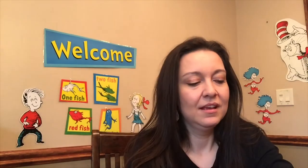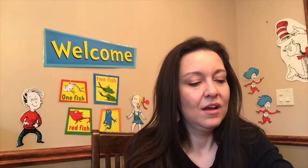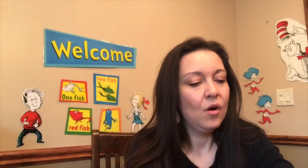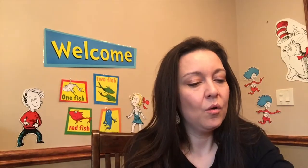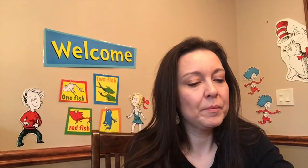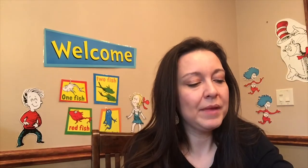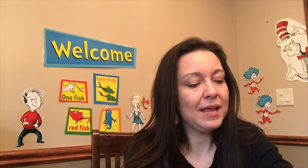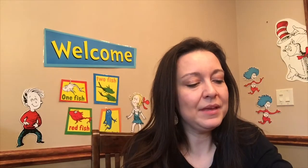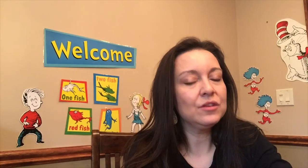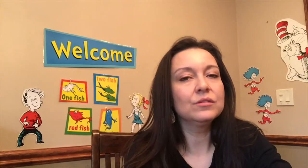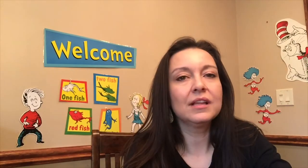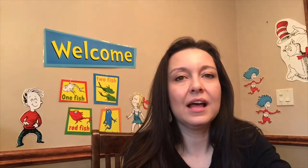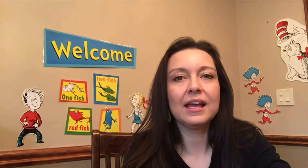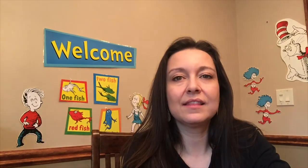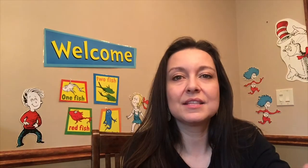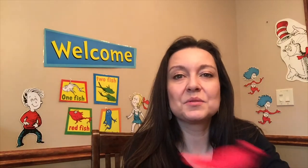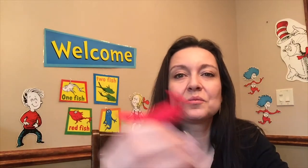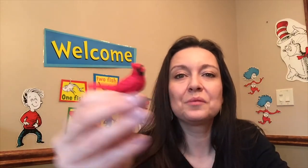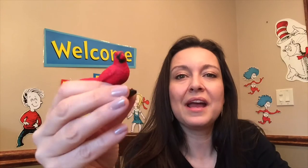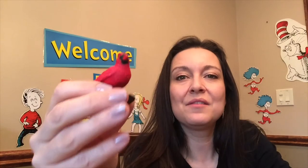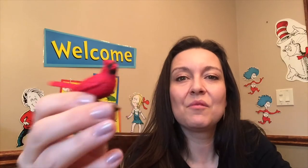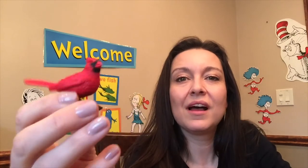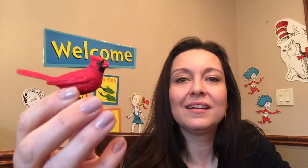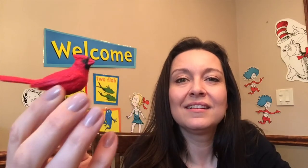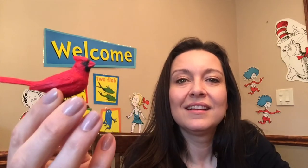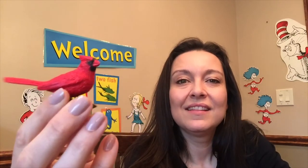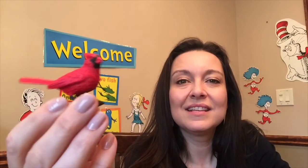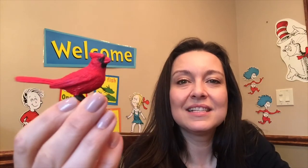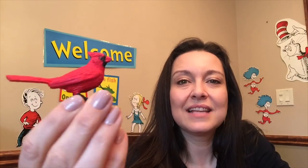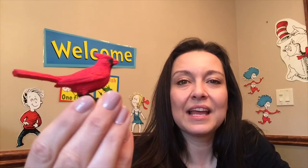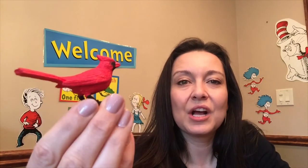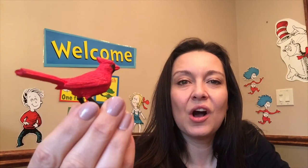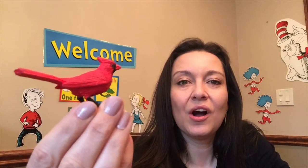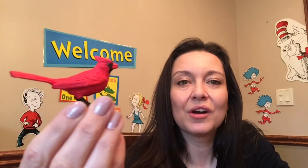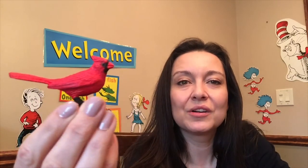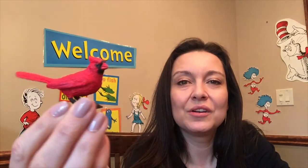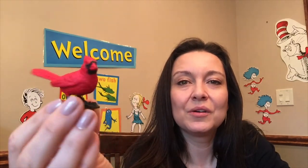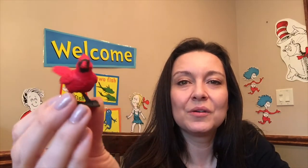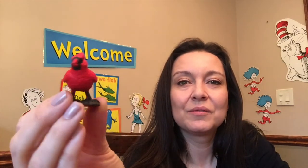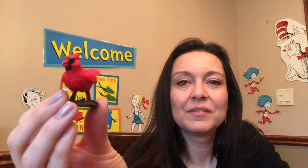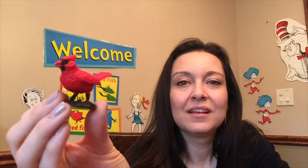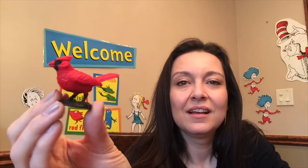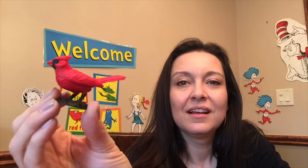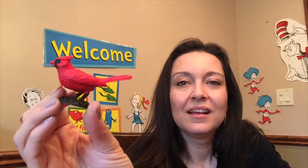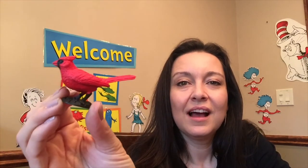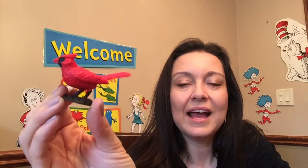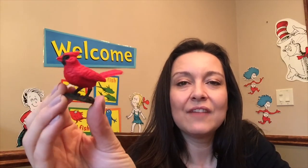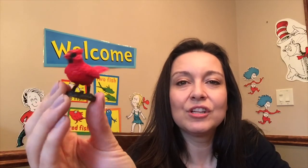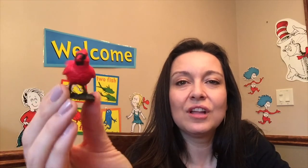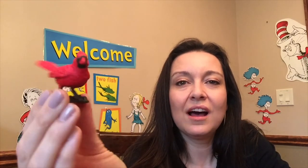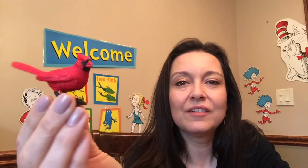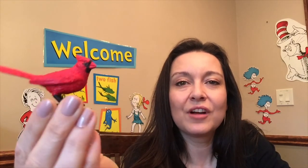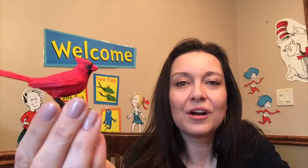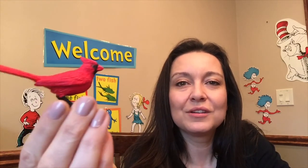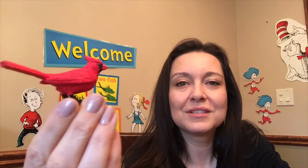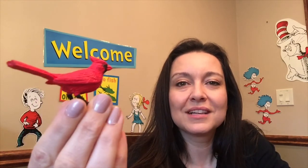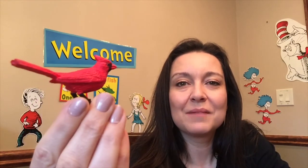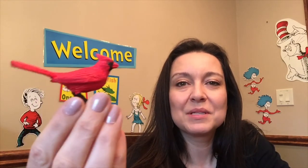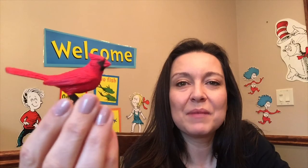or maybe you like this red one this is a cardinal i have a lot of cardinals that come to